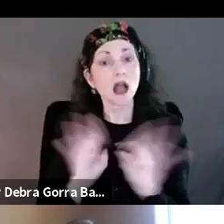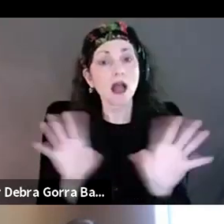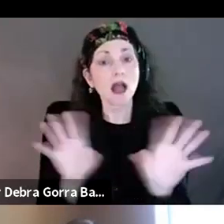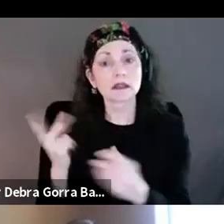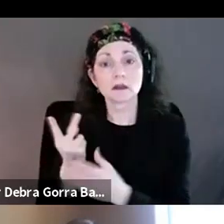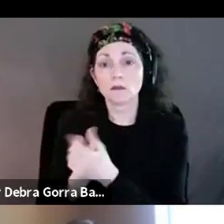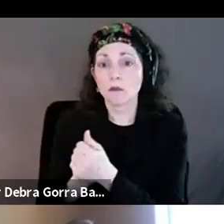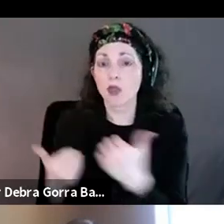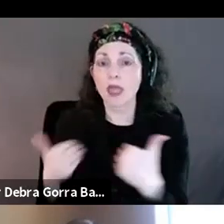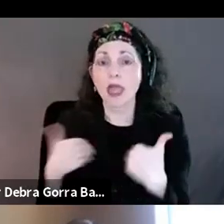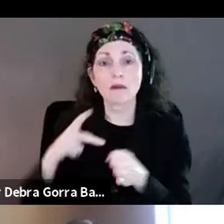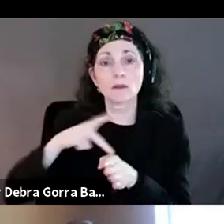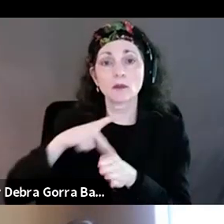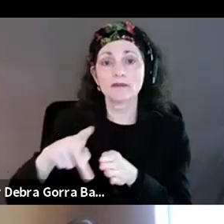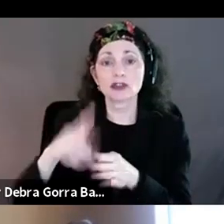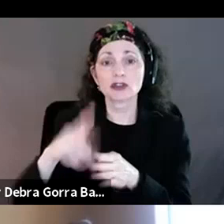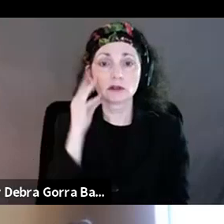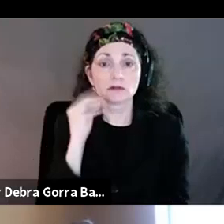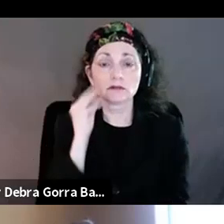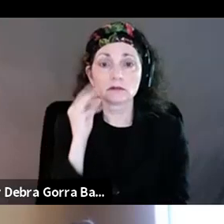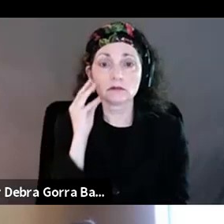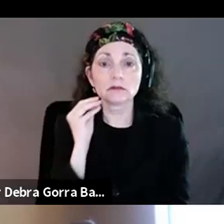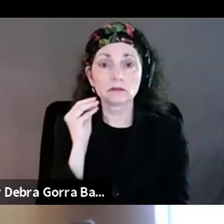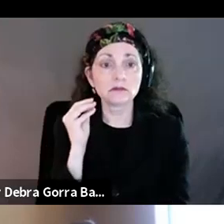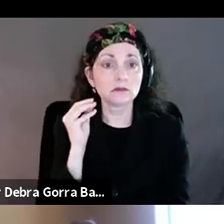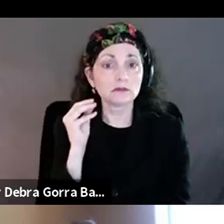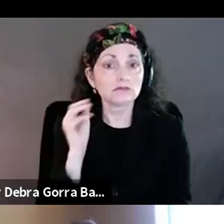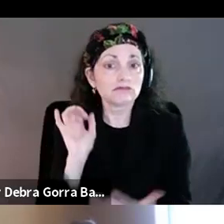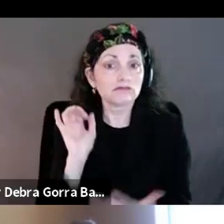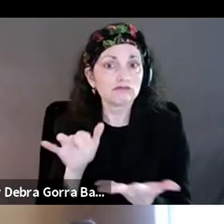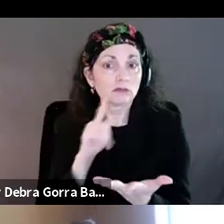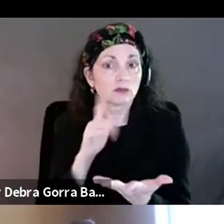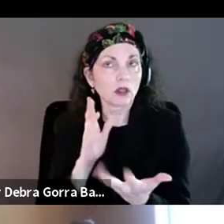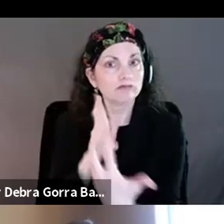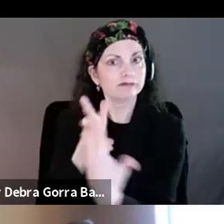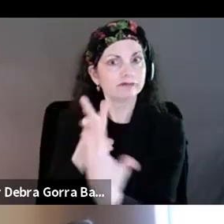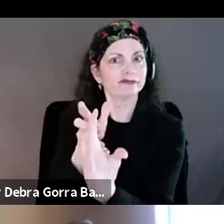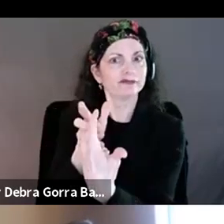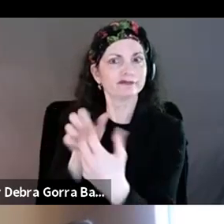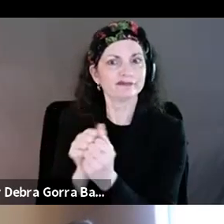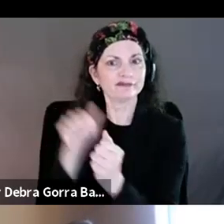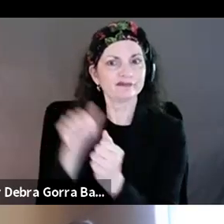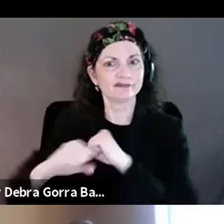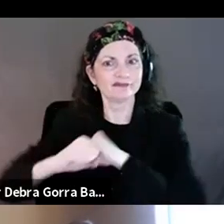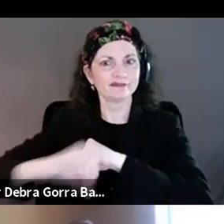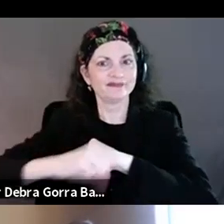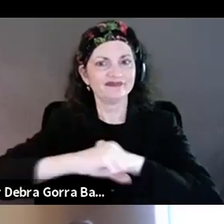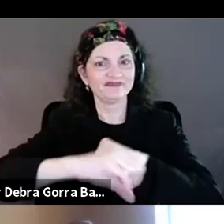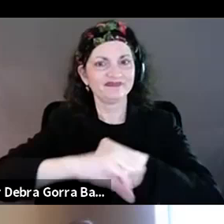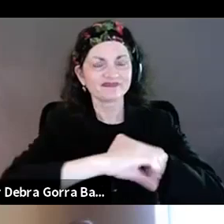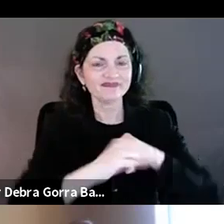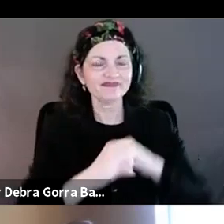professional experience that, that lended itself well to the campaign. I think that